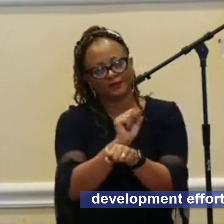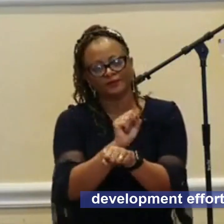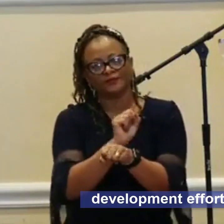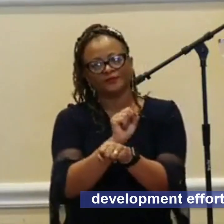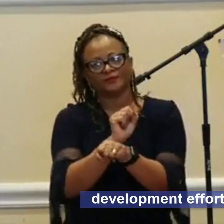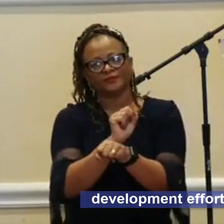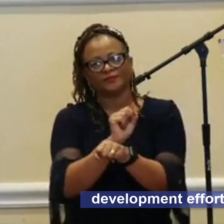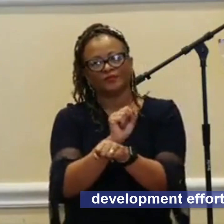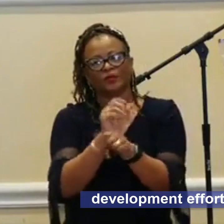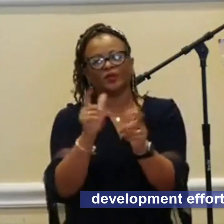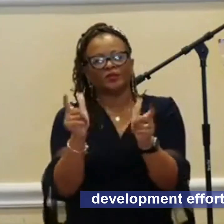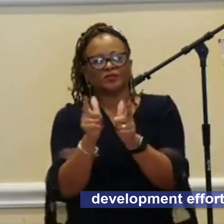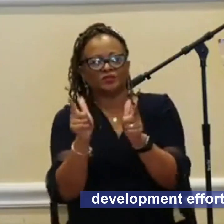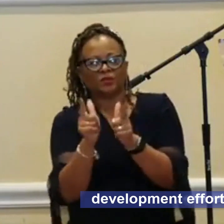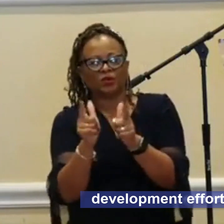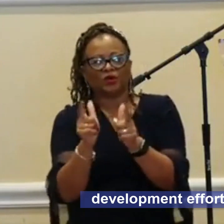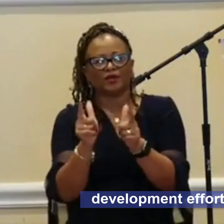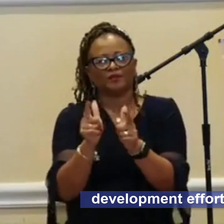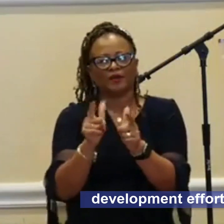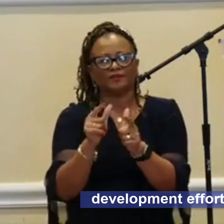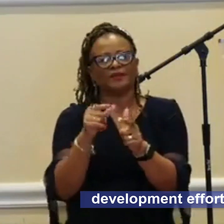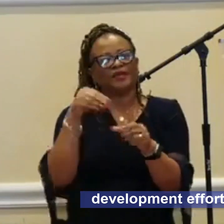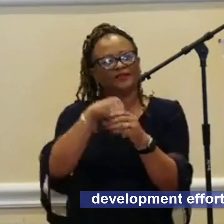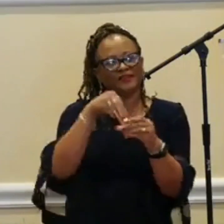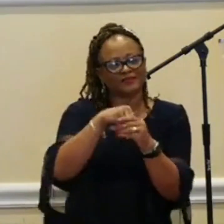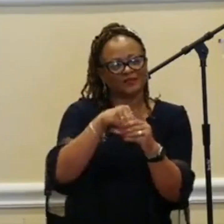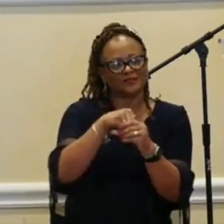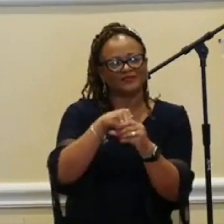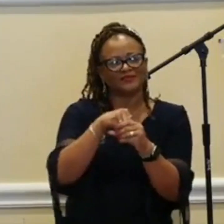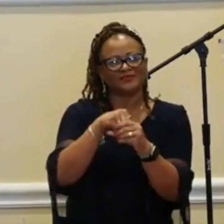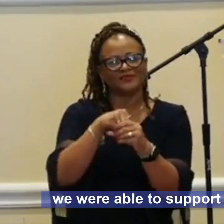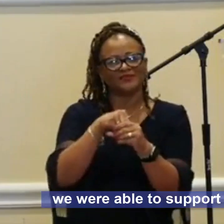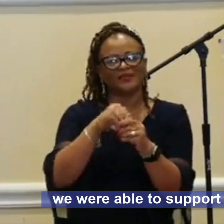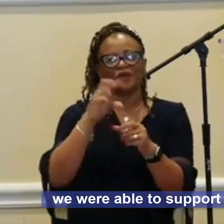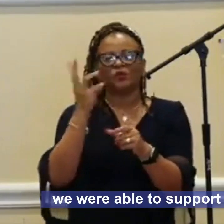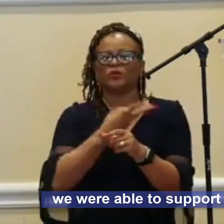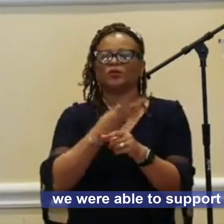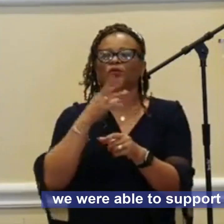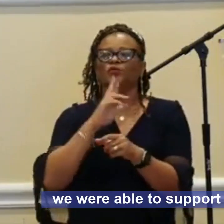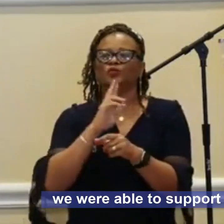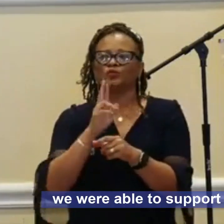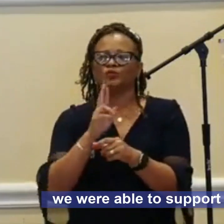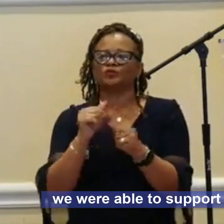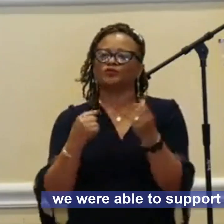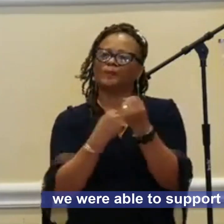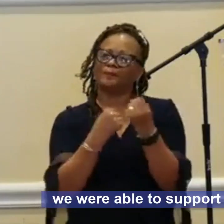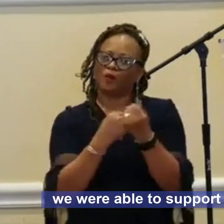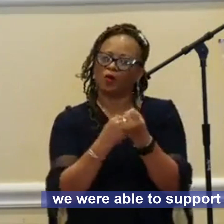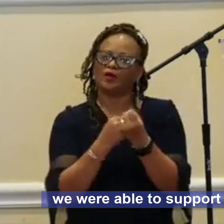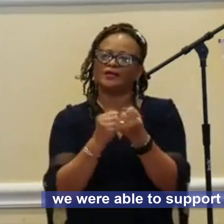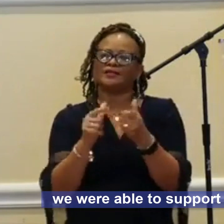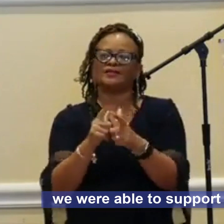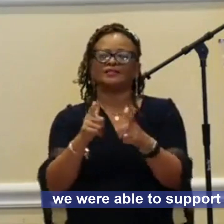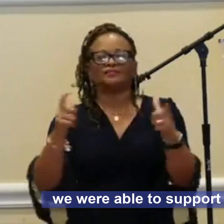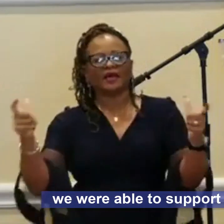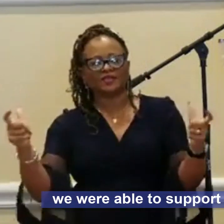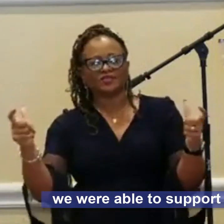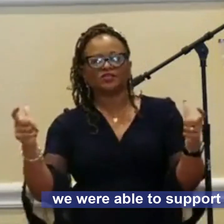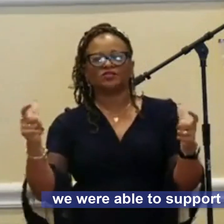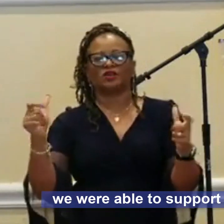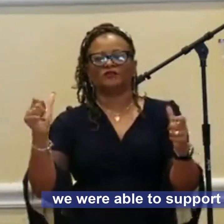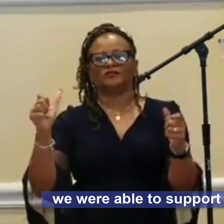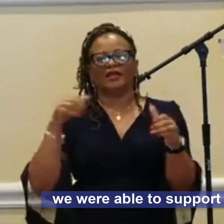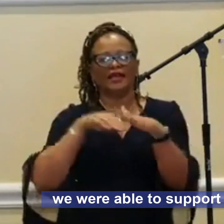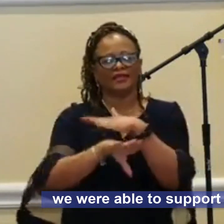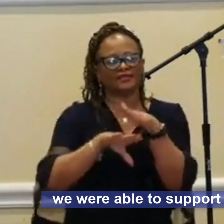With a small and modest investment, we were able to support the expansion of